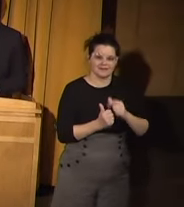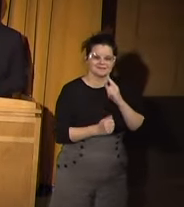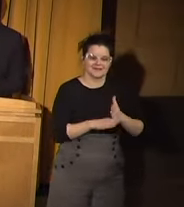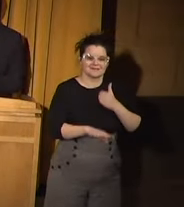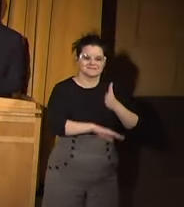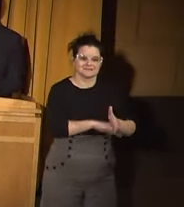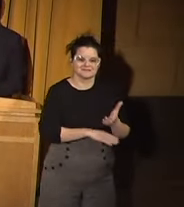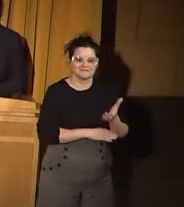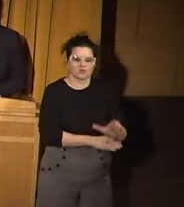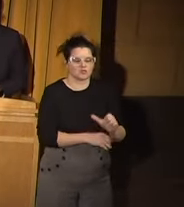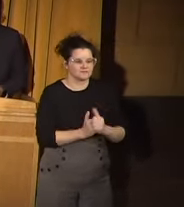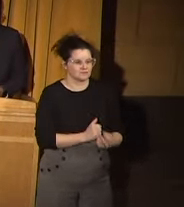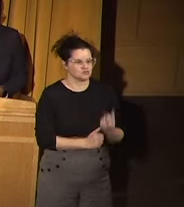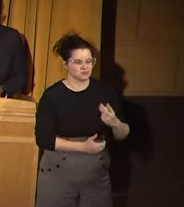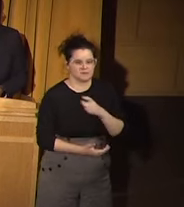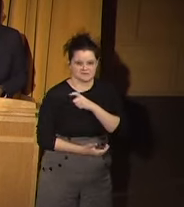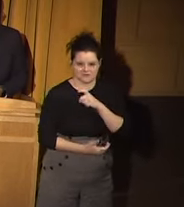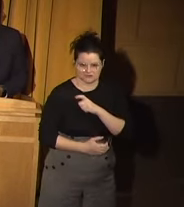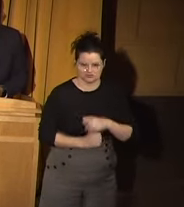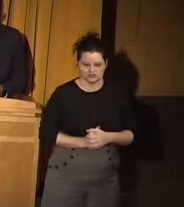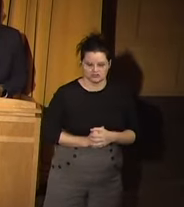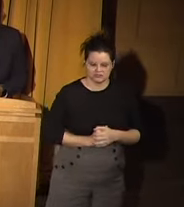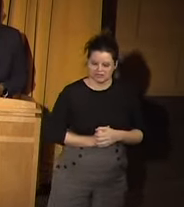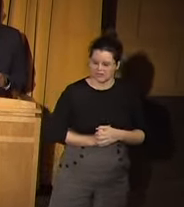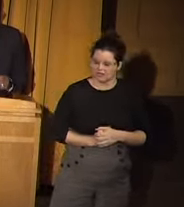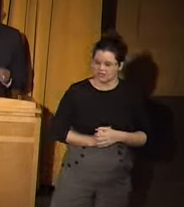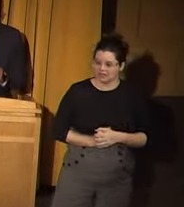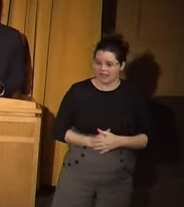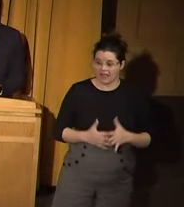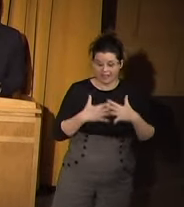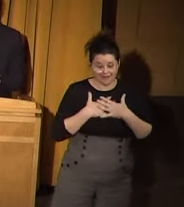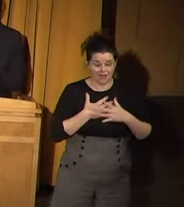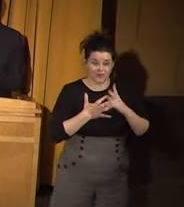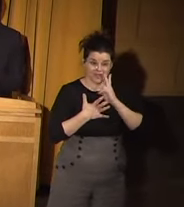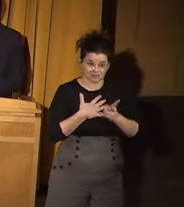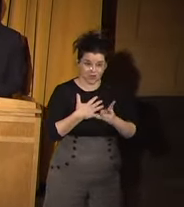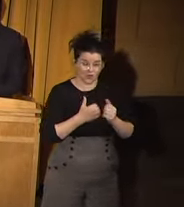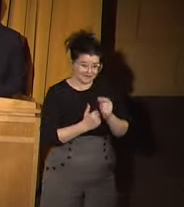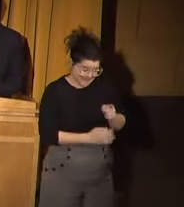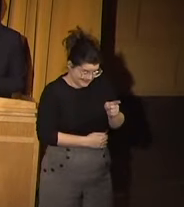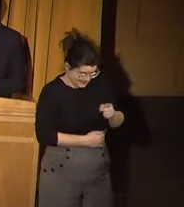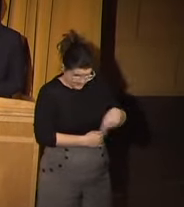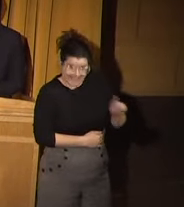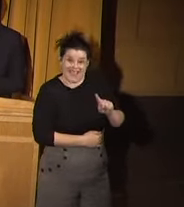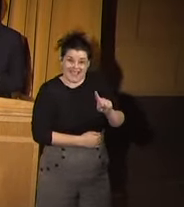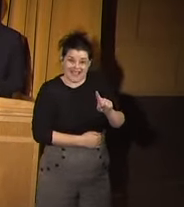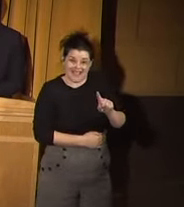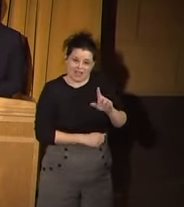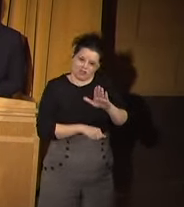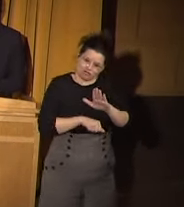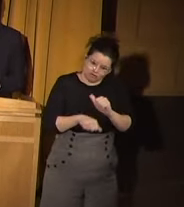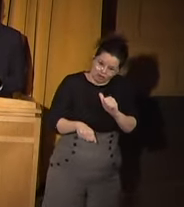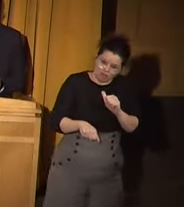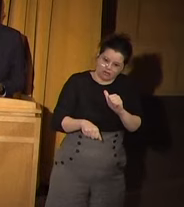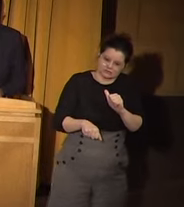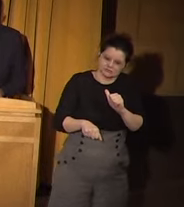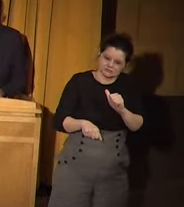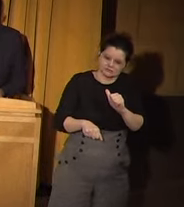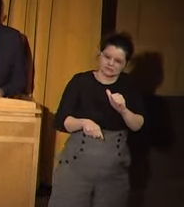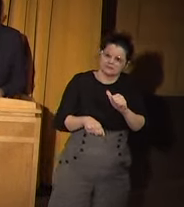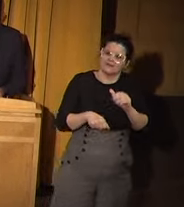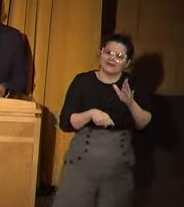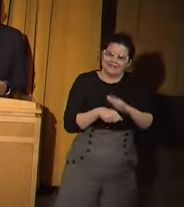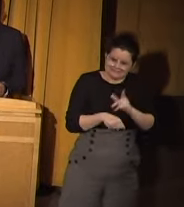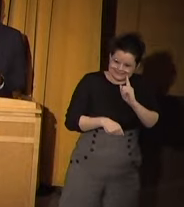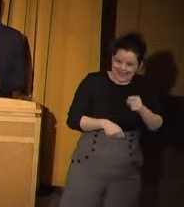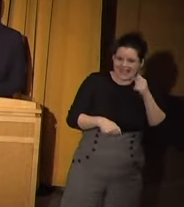from two officers. And I saw that they called the balls and strikes,